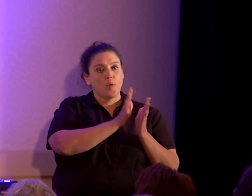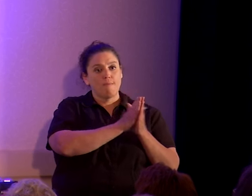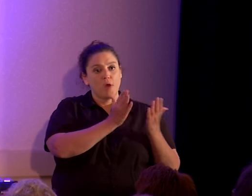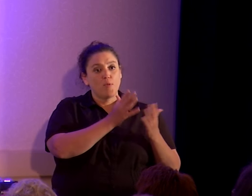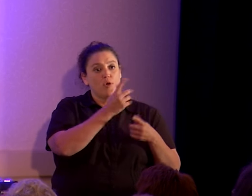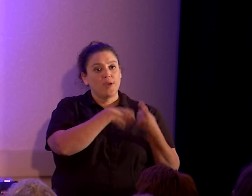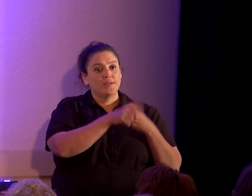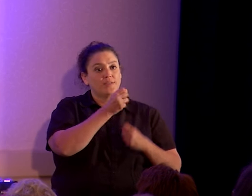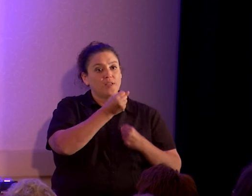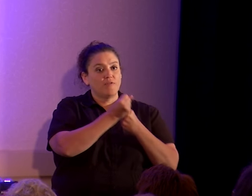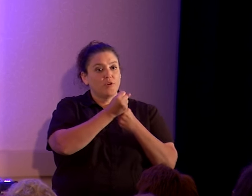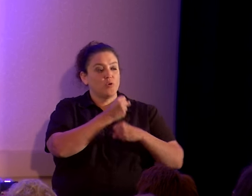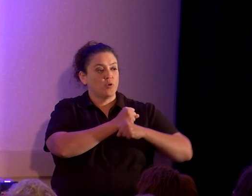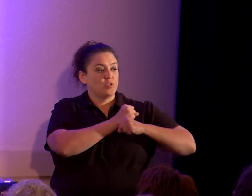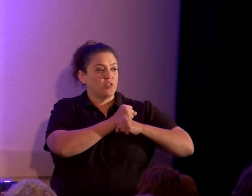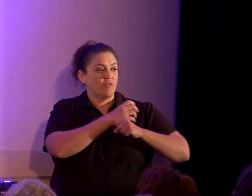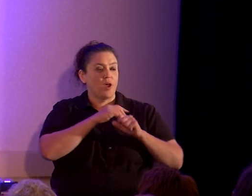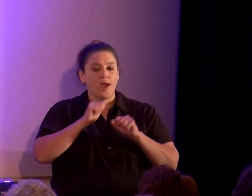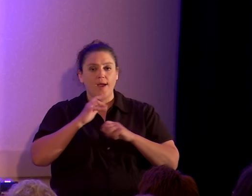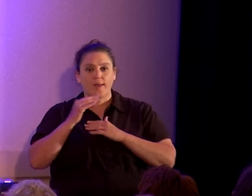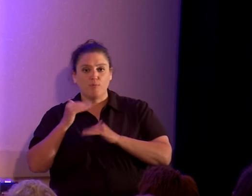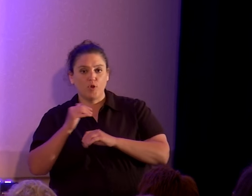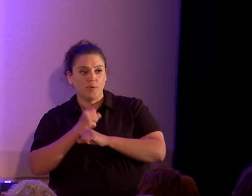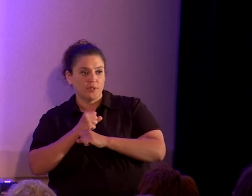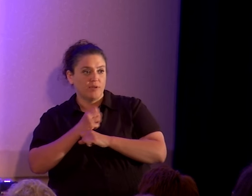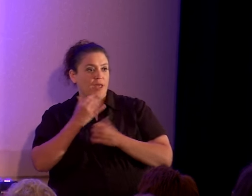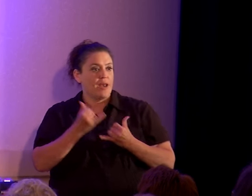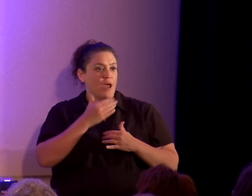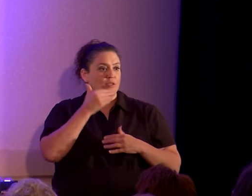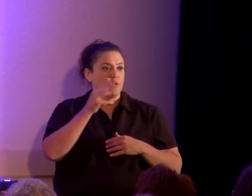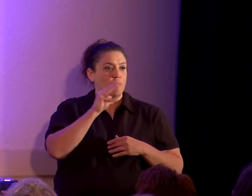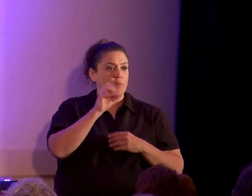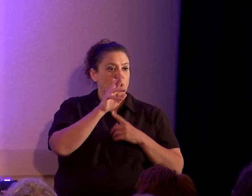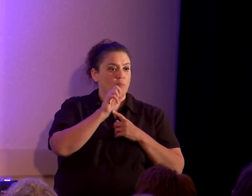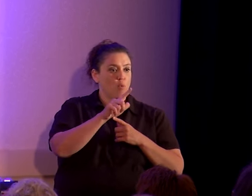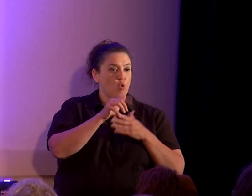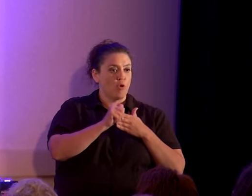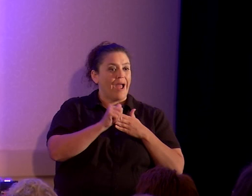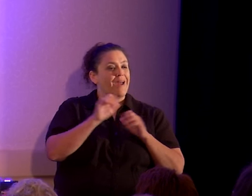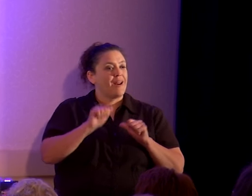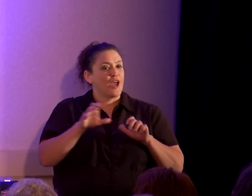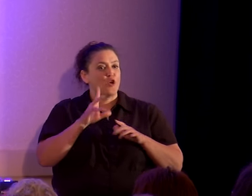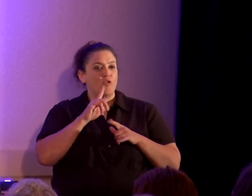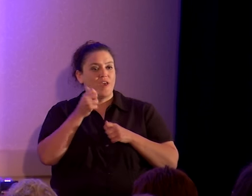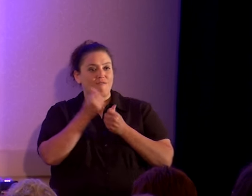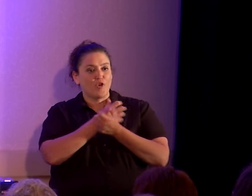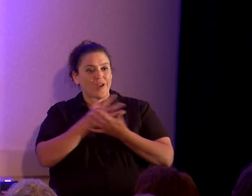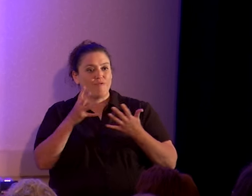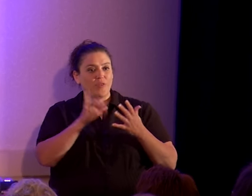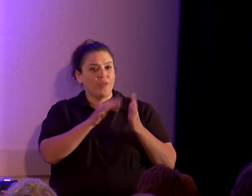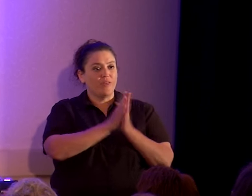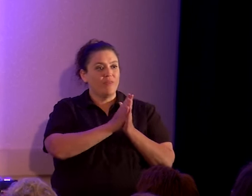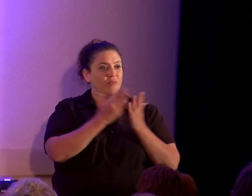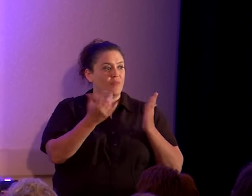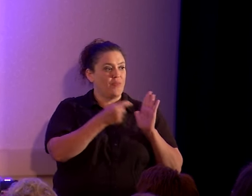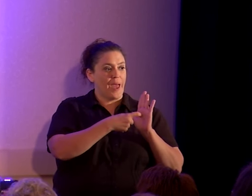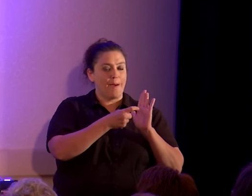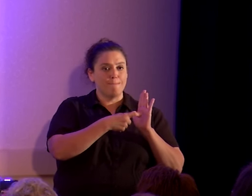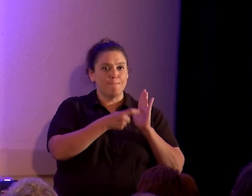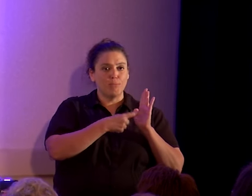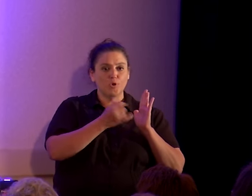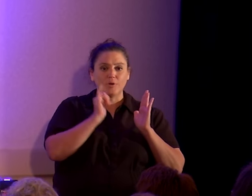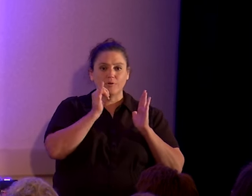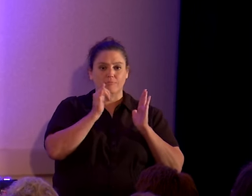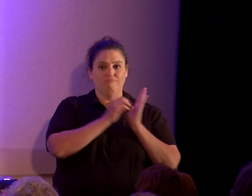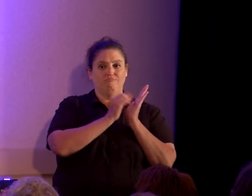endorsing slavery, I can prohibit slavery and it's now a better moral guide. And I can do that for every single thing that that book got wrong that you know. It got